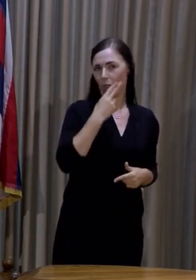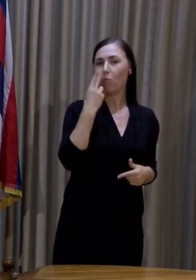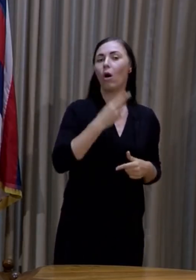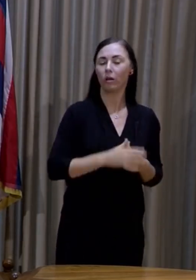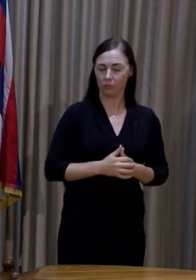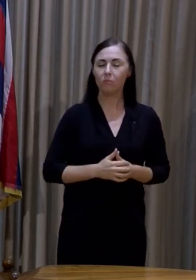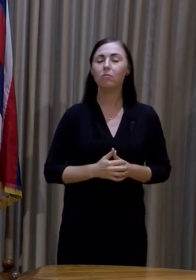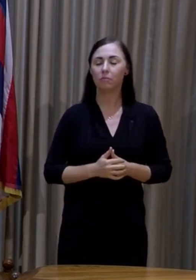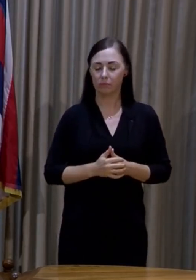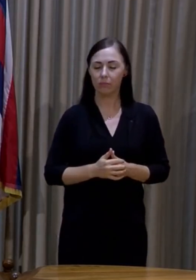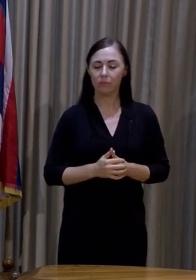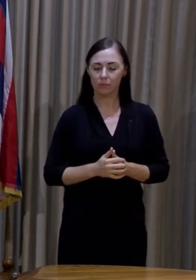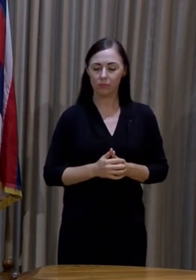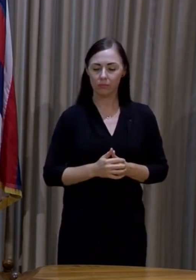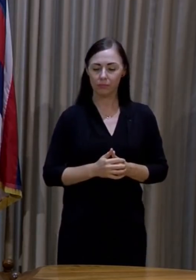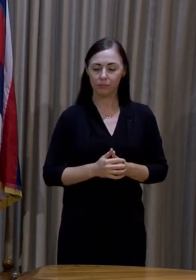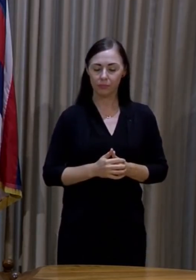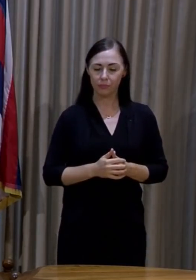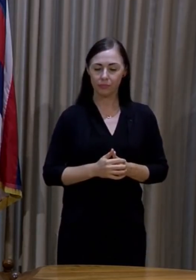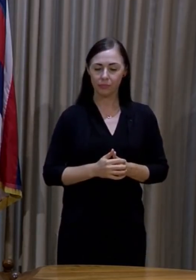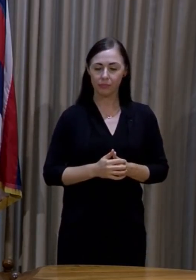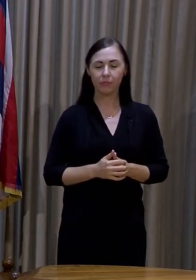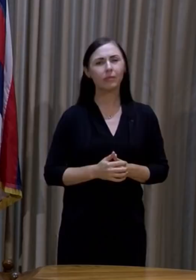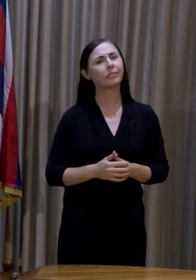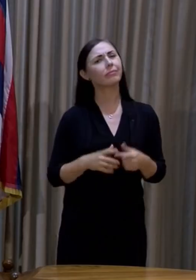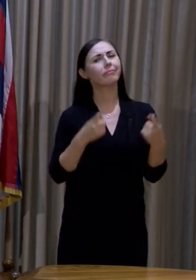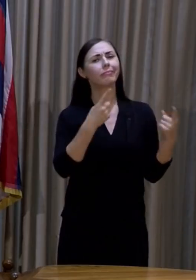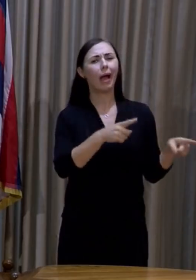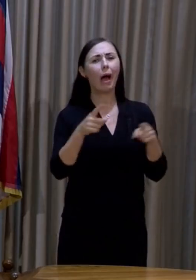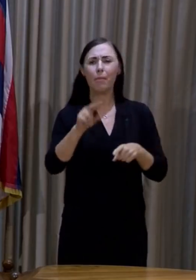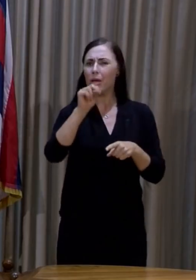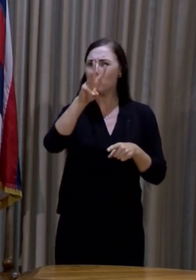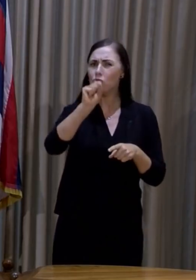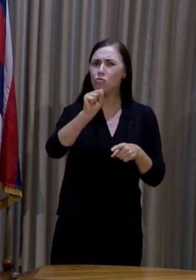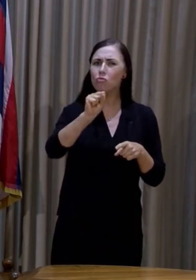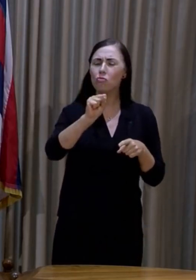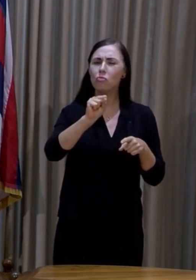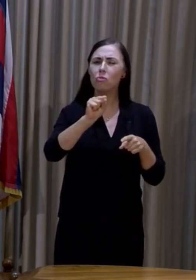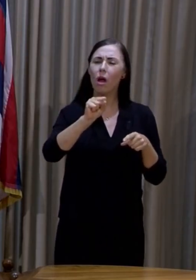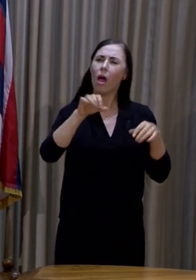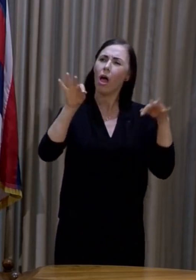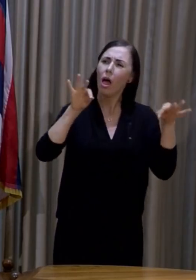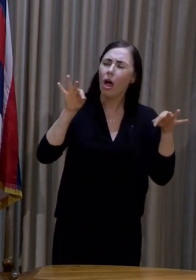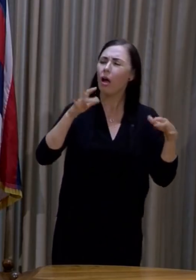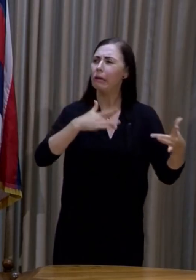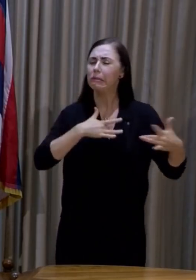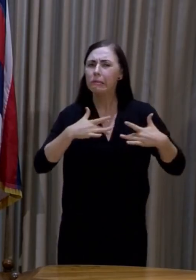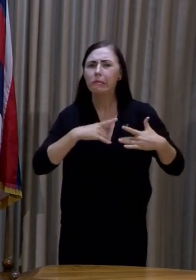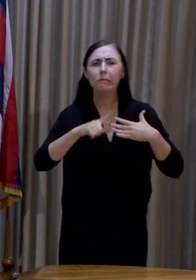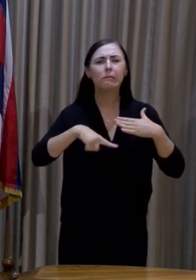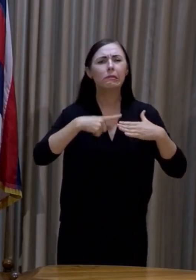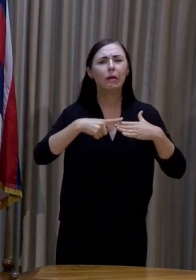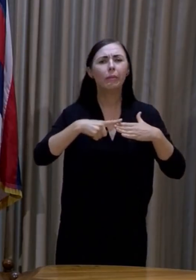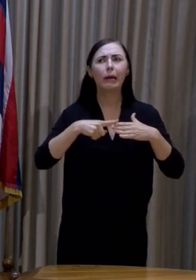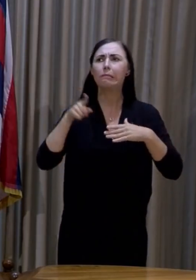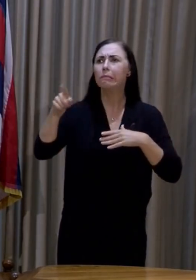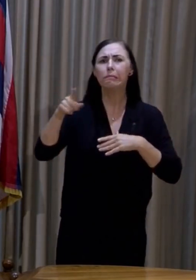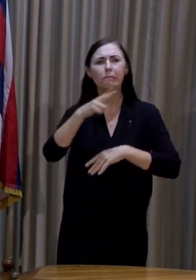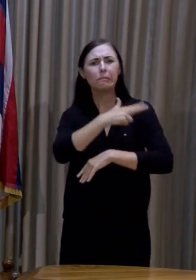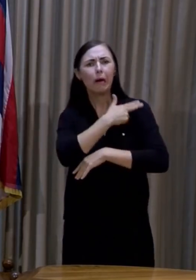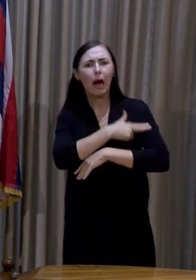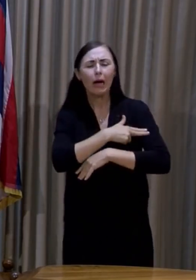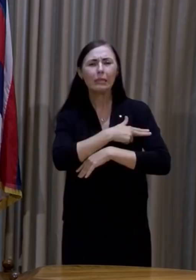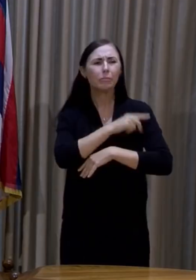I do think there's been new stories of concern about the hospitals